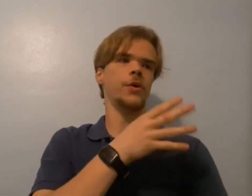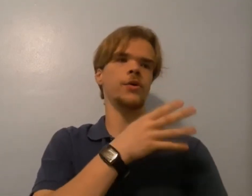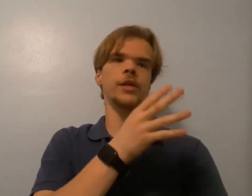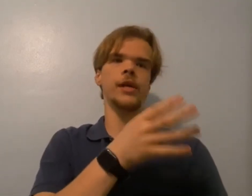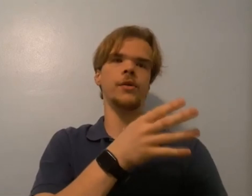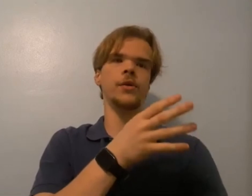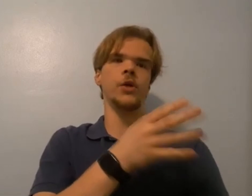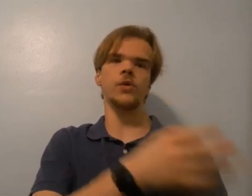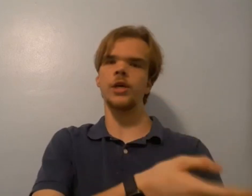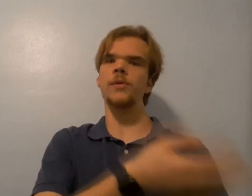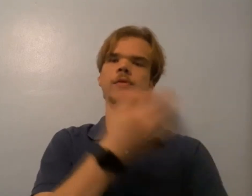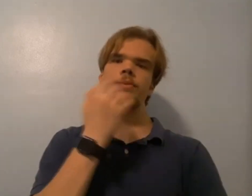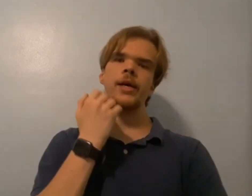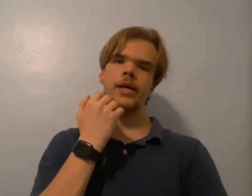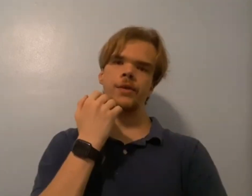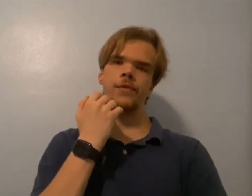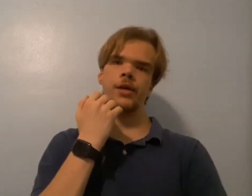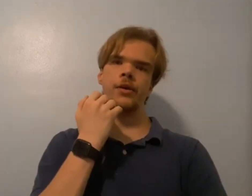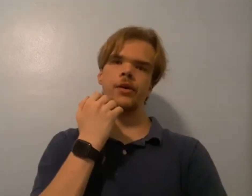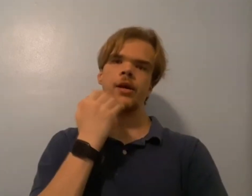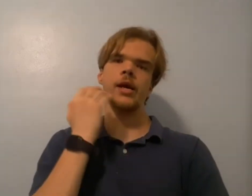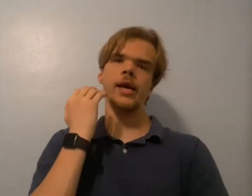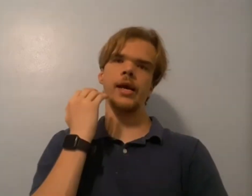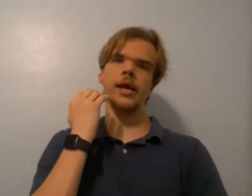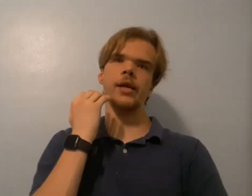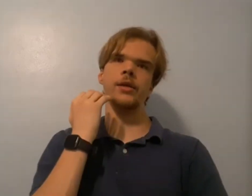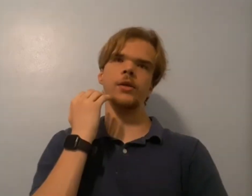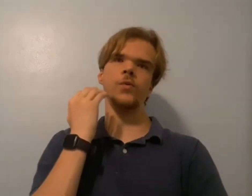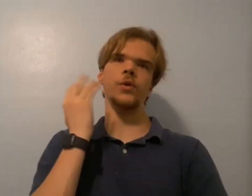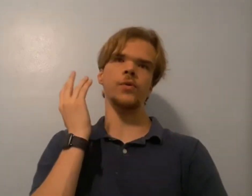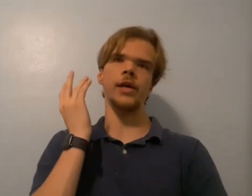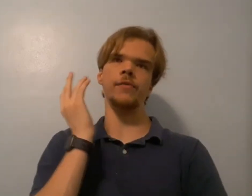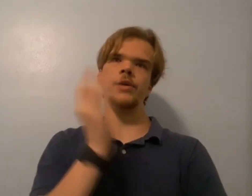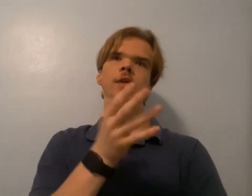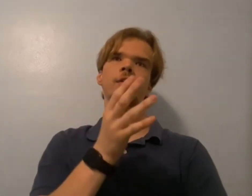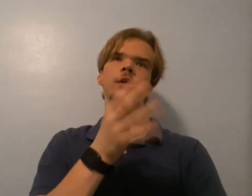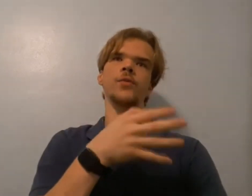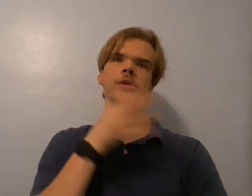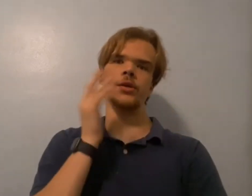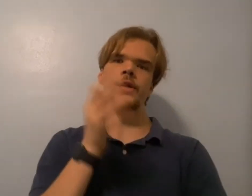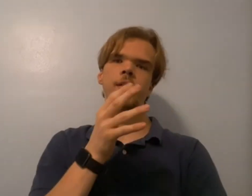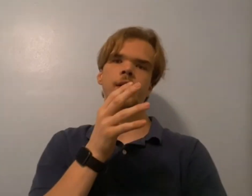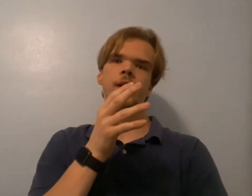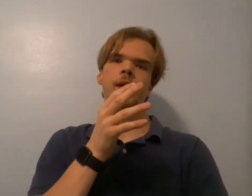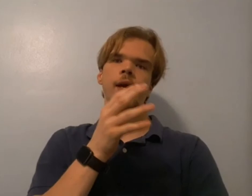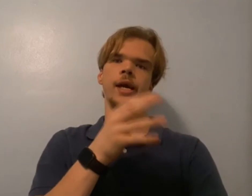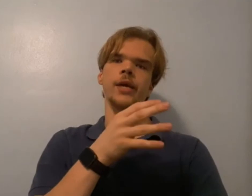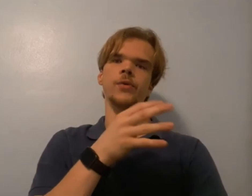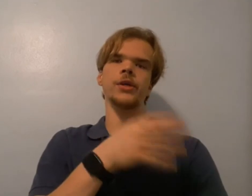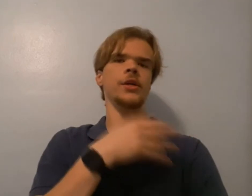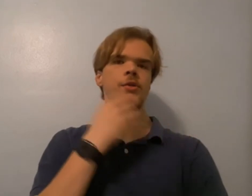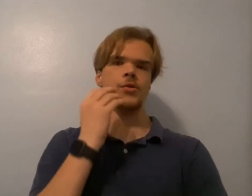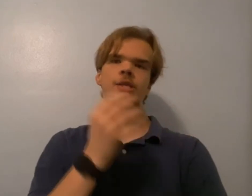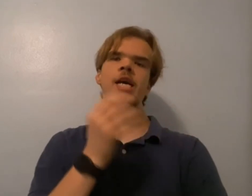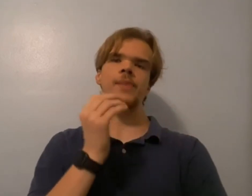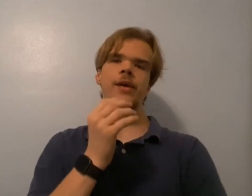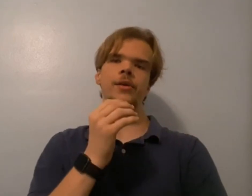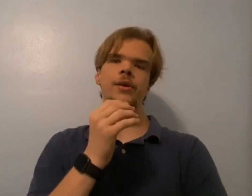oh, you're in town? Well, come over to my house for dinner, and we will have dinner, and we can talk, and we can also jam out.